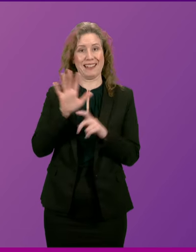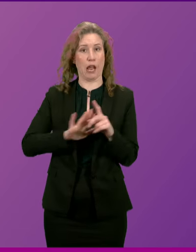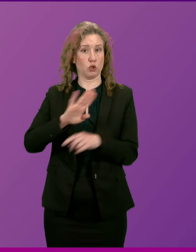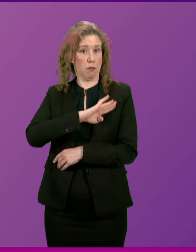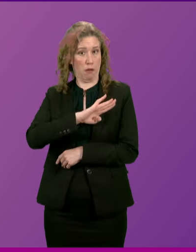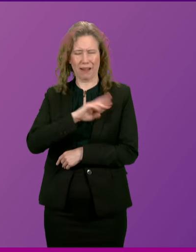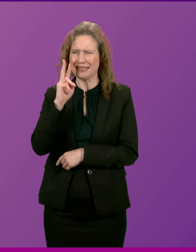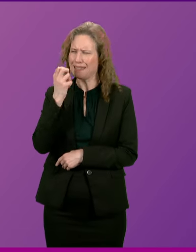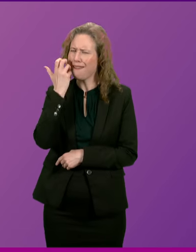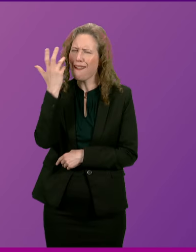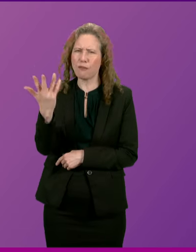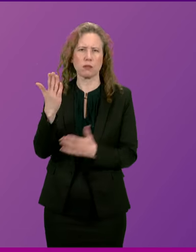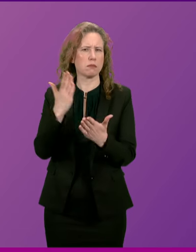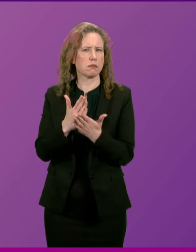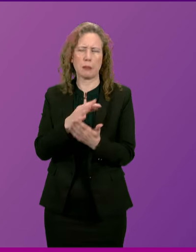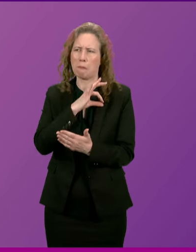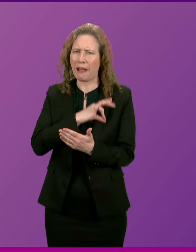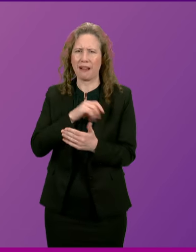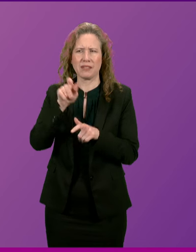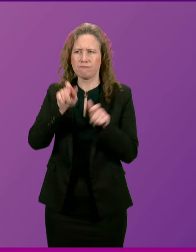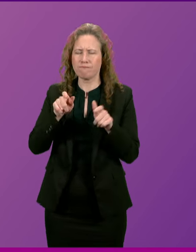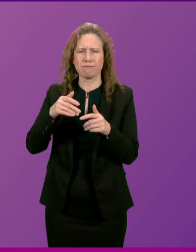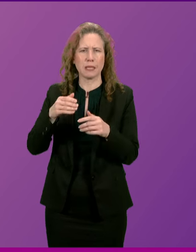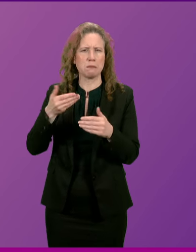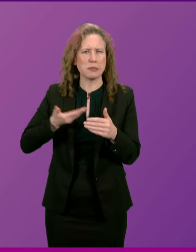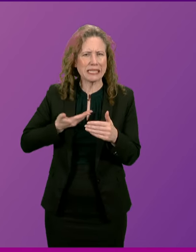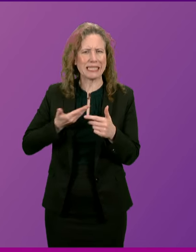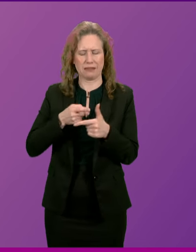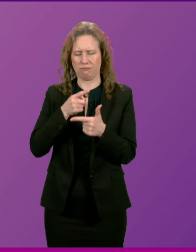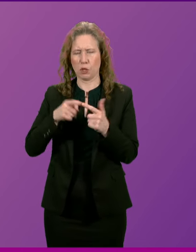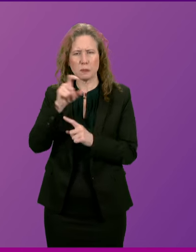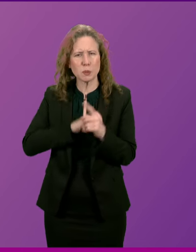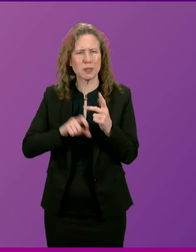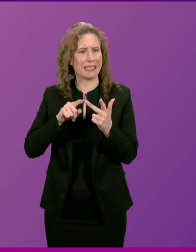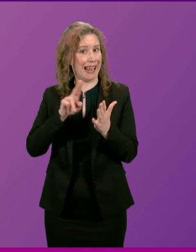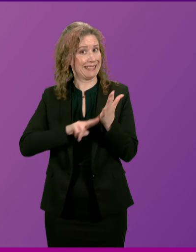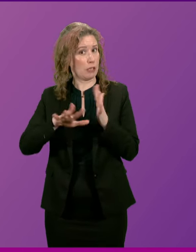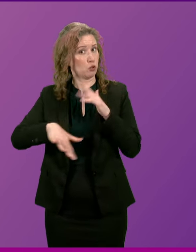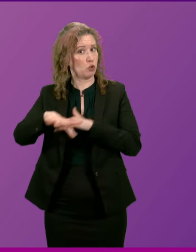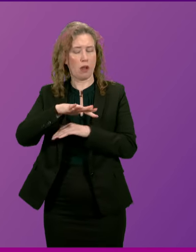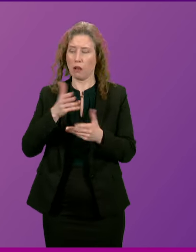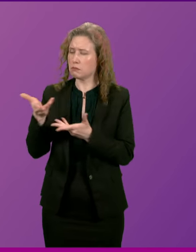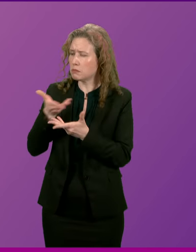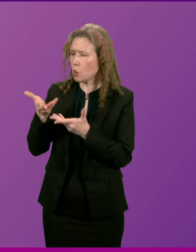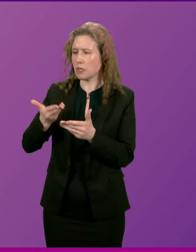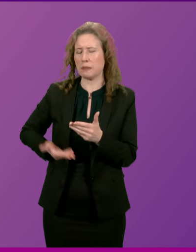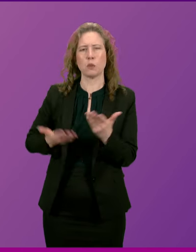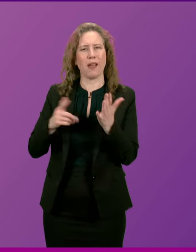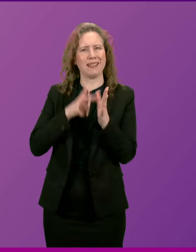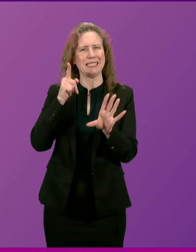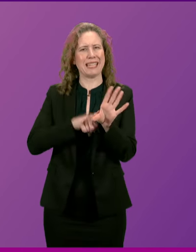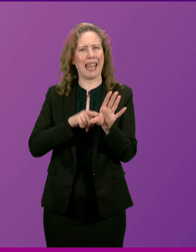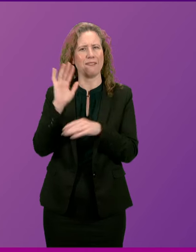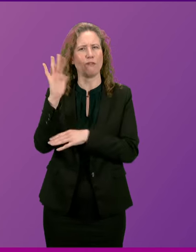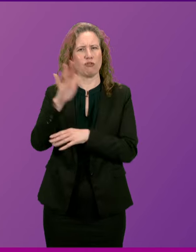every day how it hugely benefits businesses, communities and nature. And from speaking to local businesses in the stunning Tay Forest area,